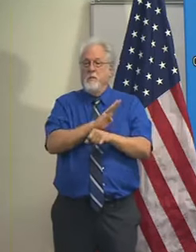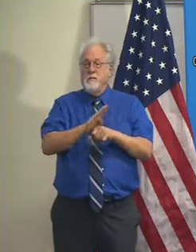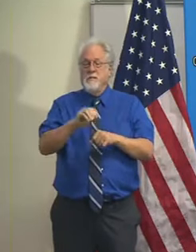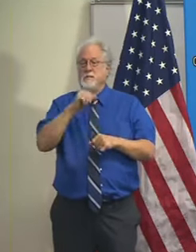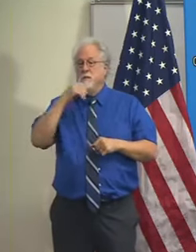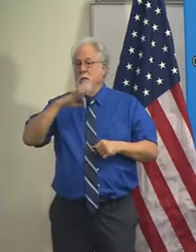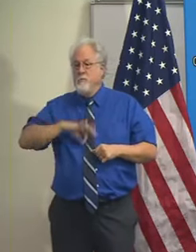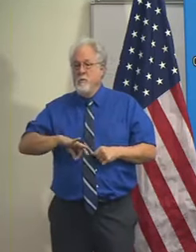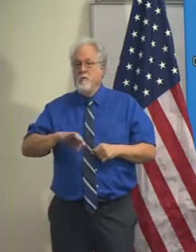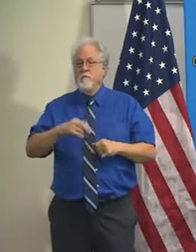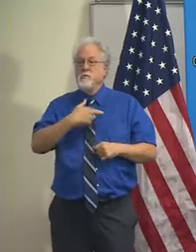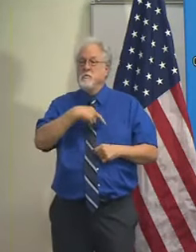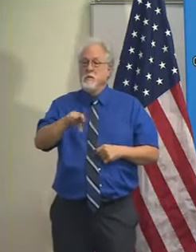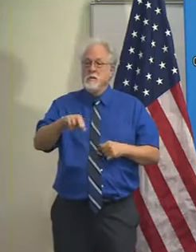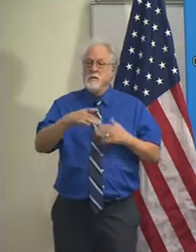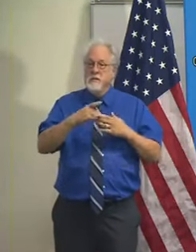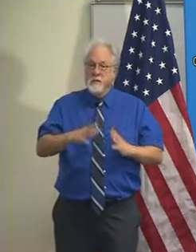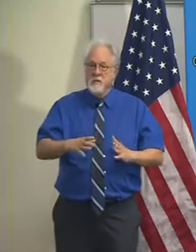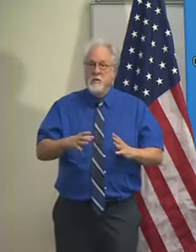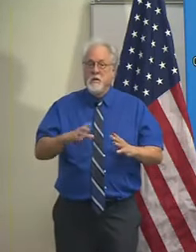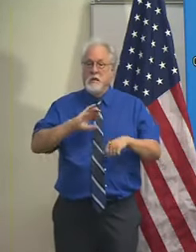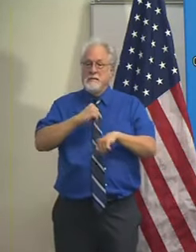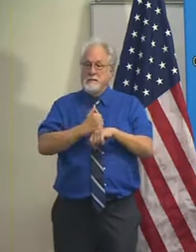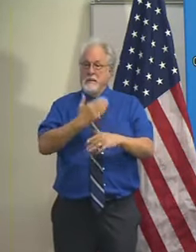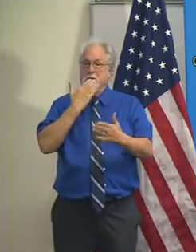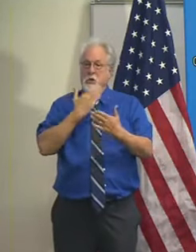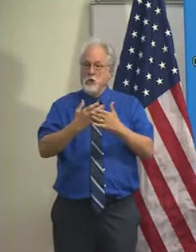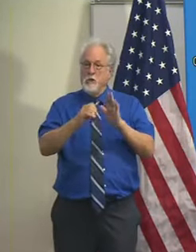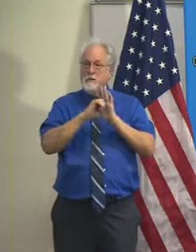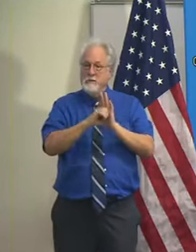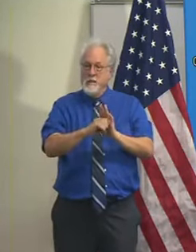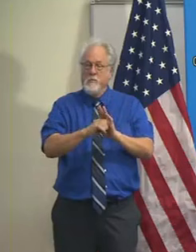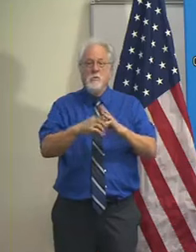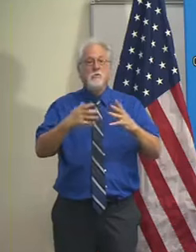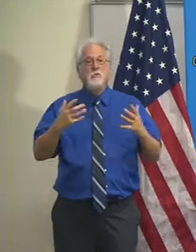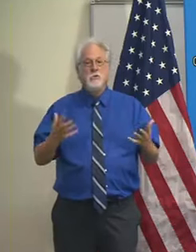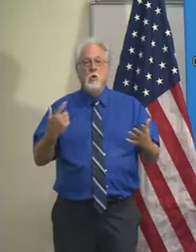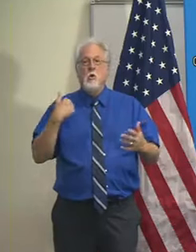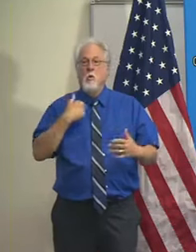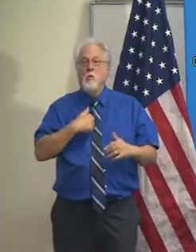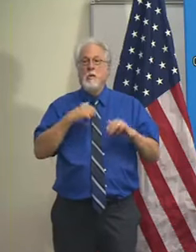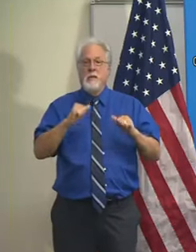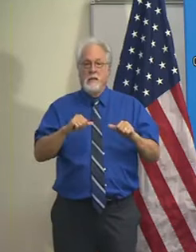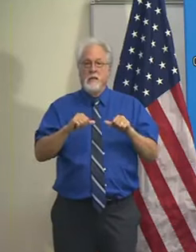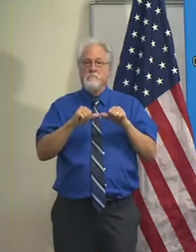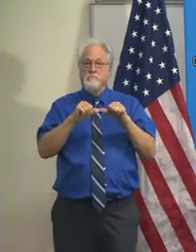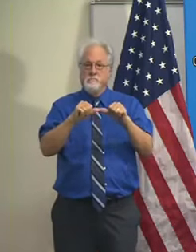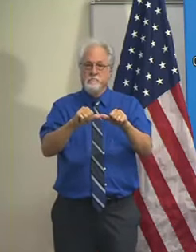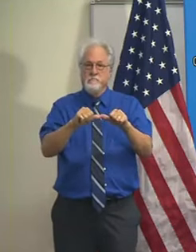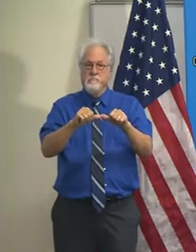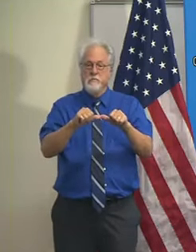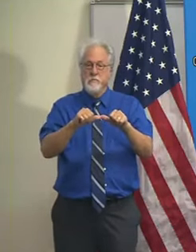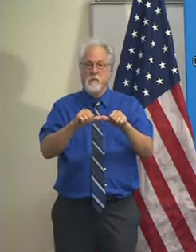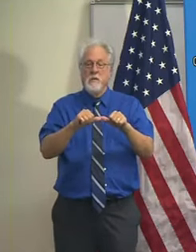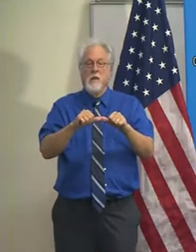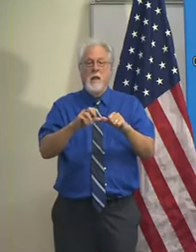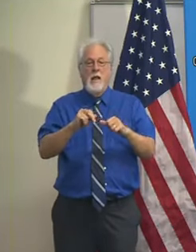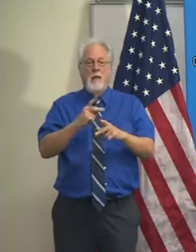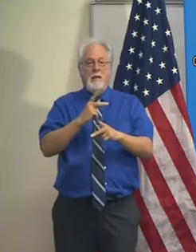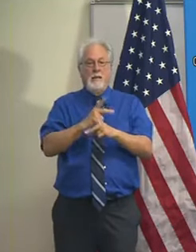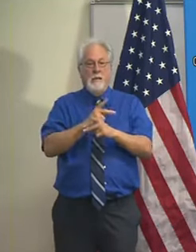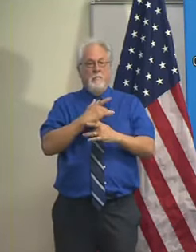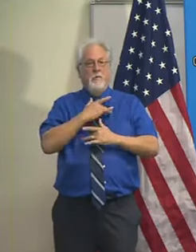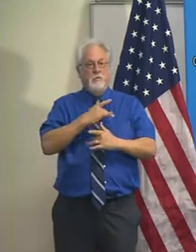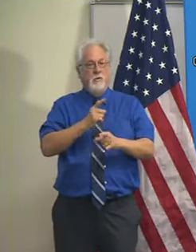leaders, faith leaders to all set good examples. Uh, so, so that we can stay on top of this virus and keep those